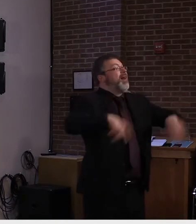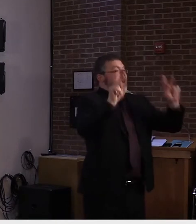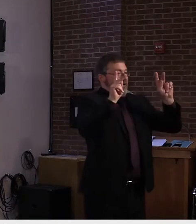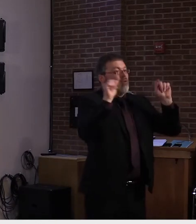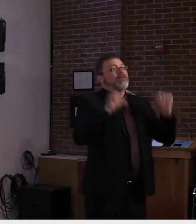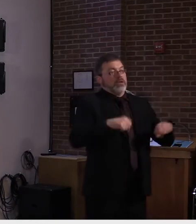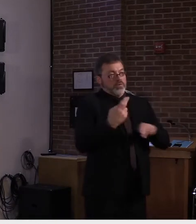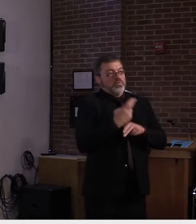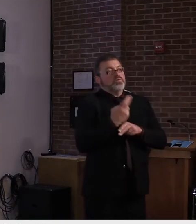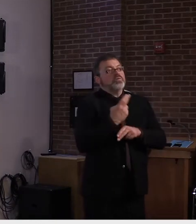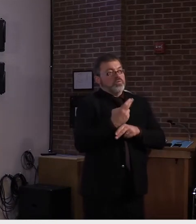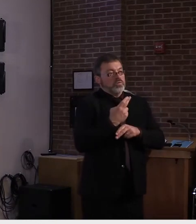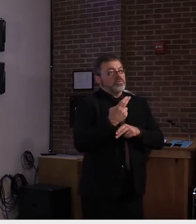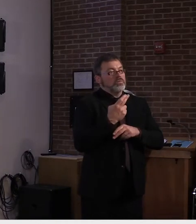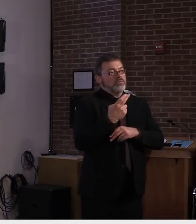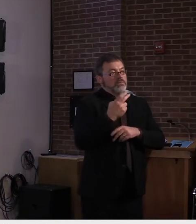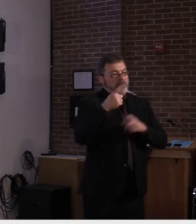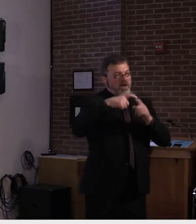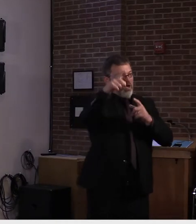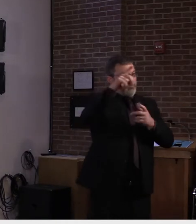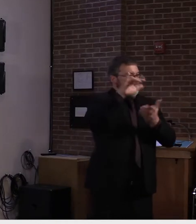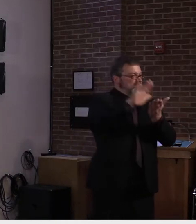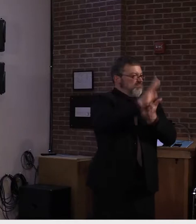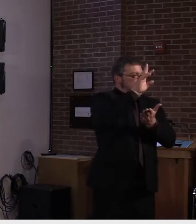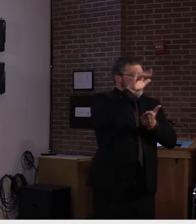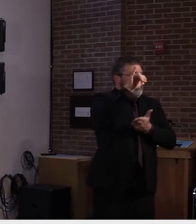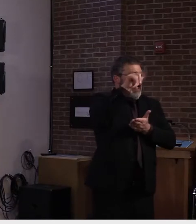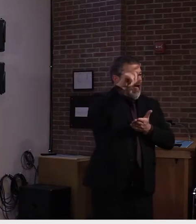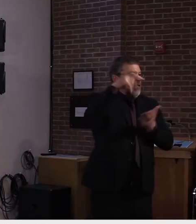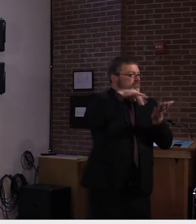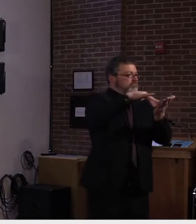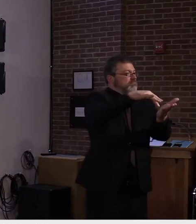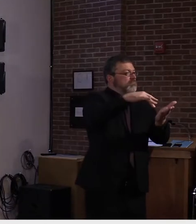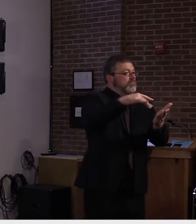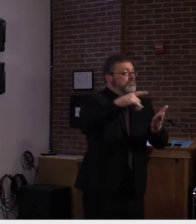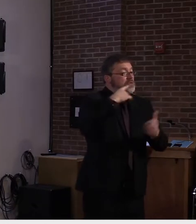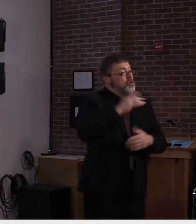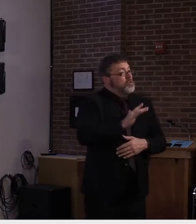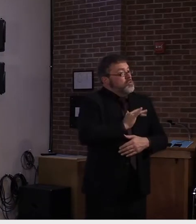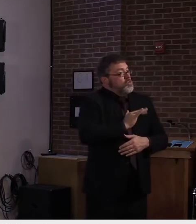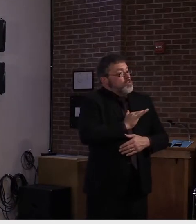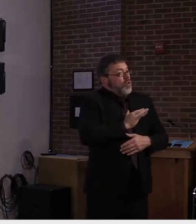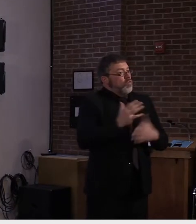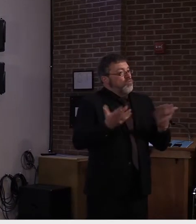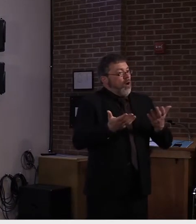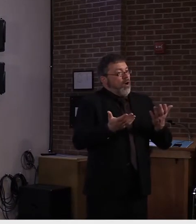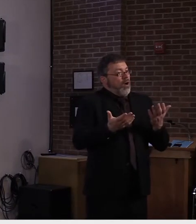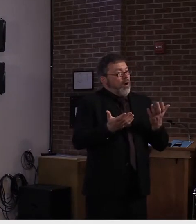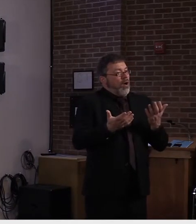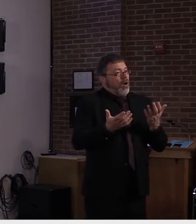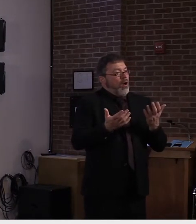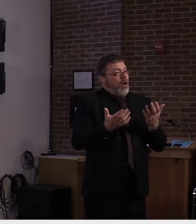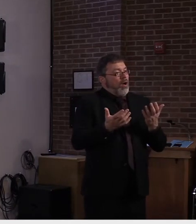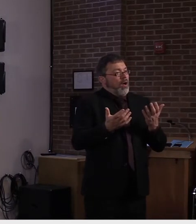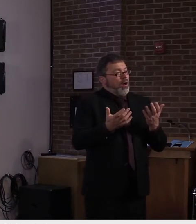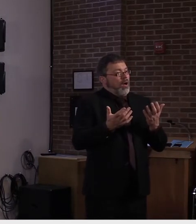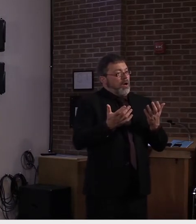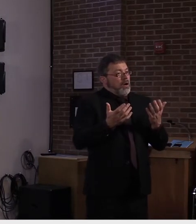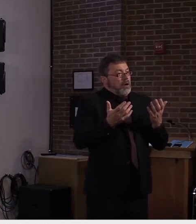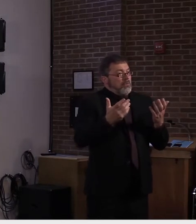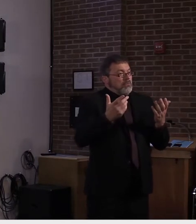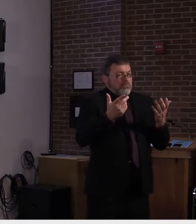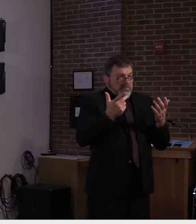test is the fact that it doesn't require any additional or sophisticated collection devices, or